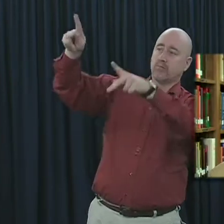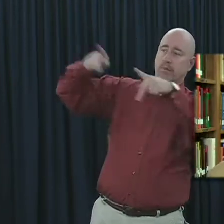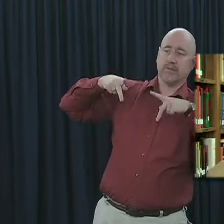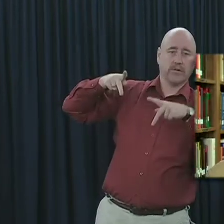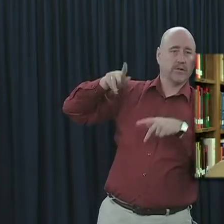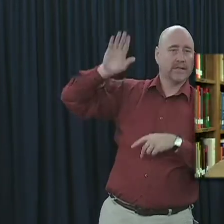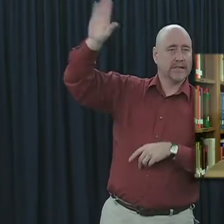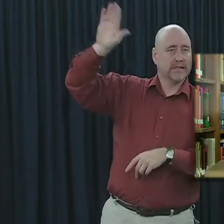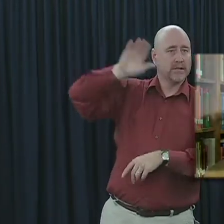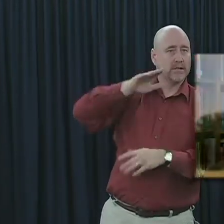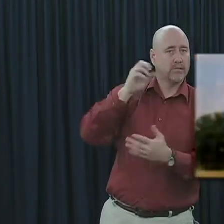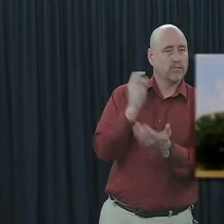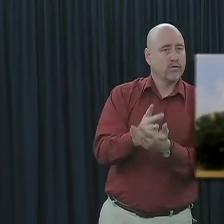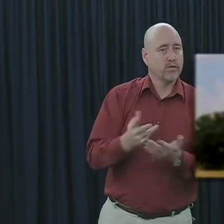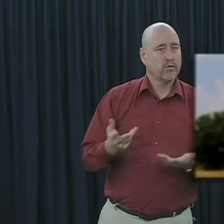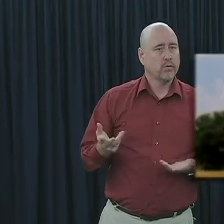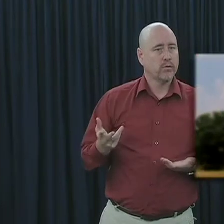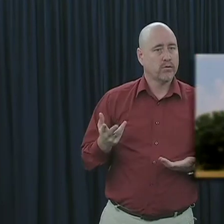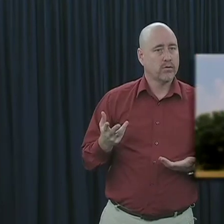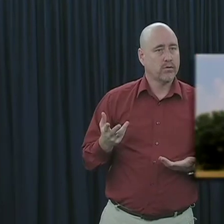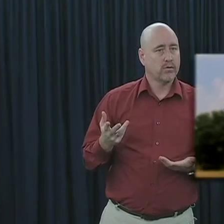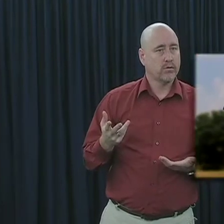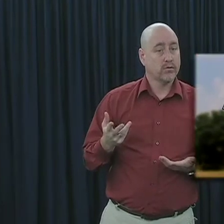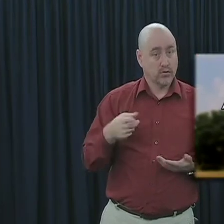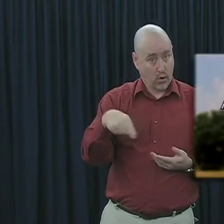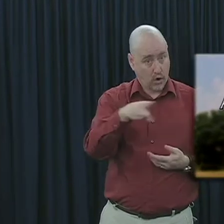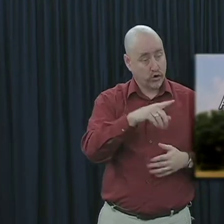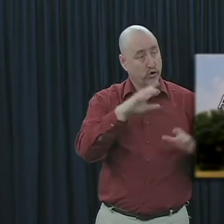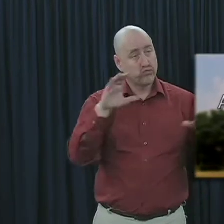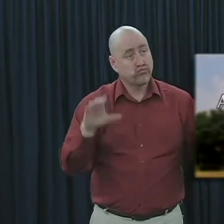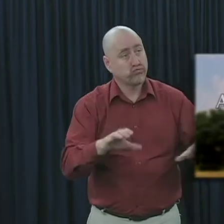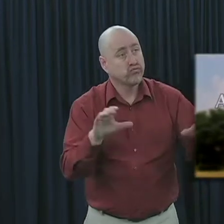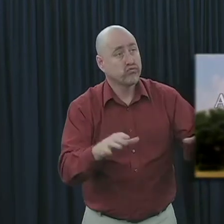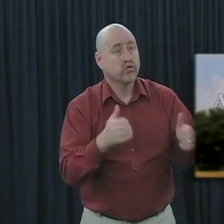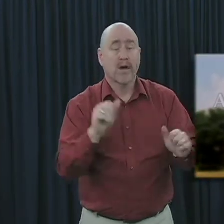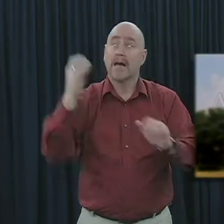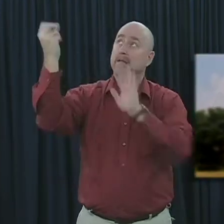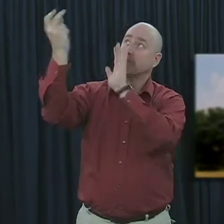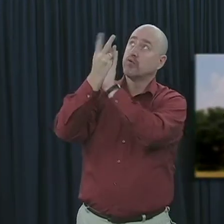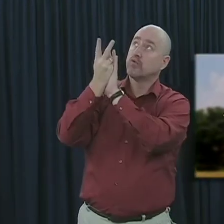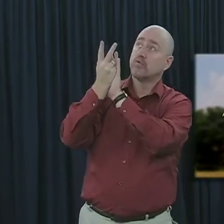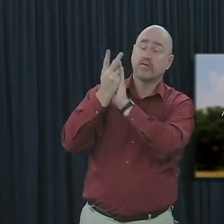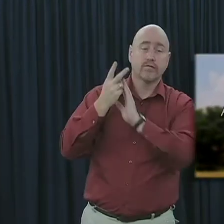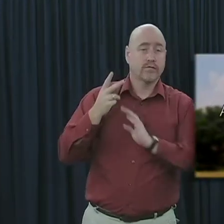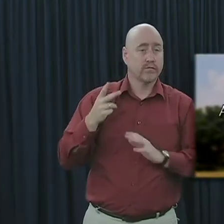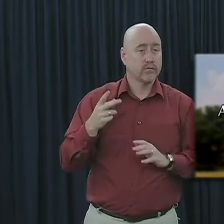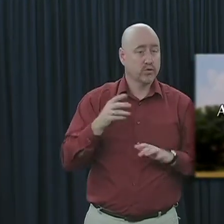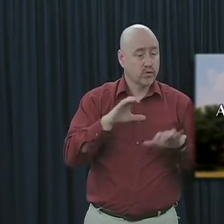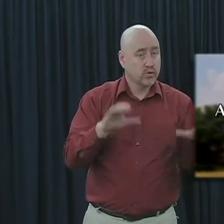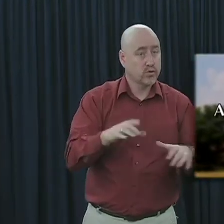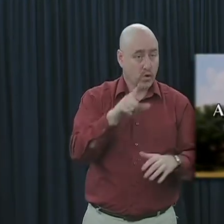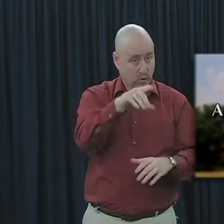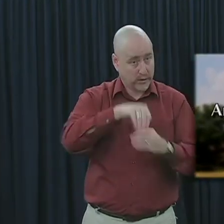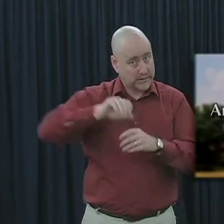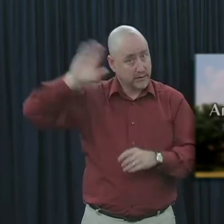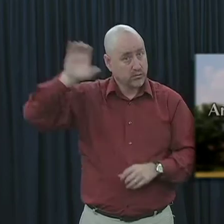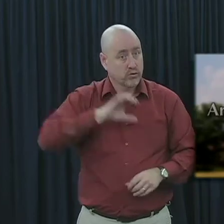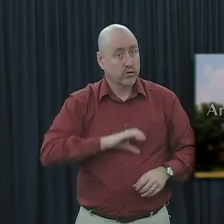permission and His approval. So are you seeking the Lord's approval? Are you in His church?